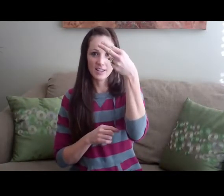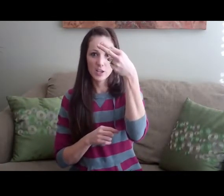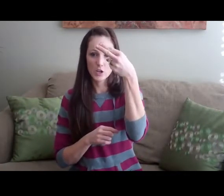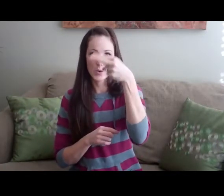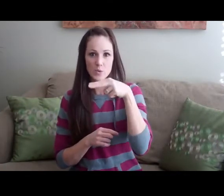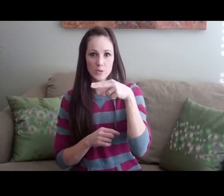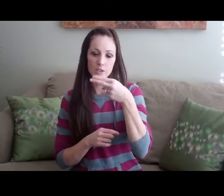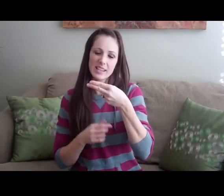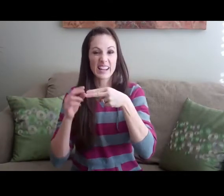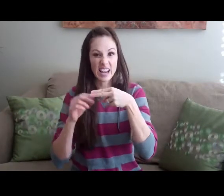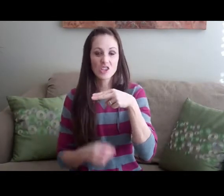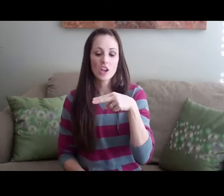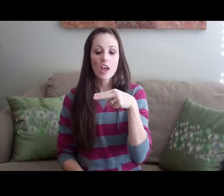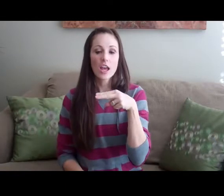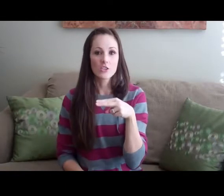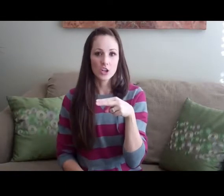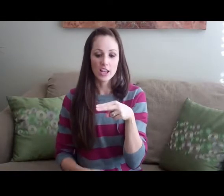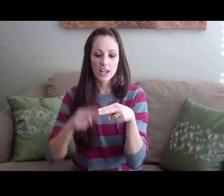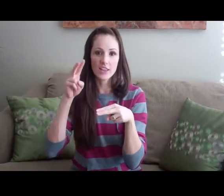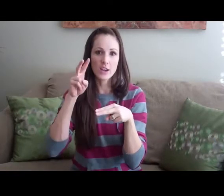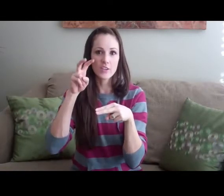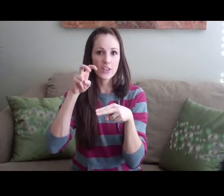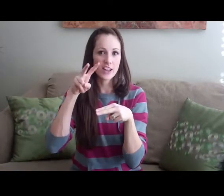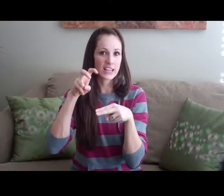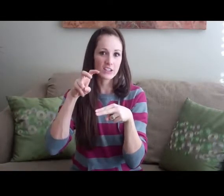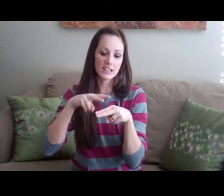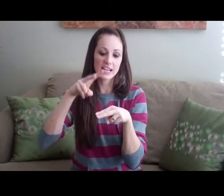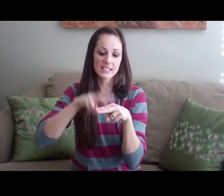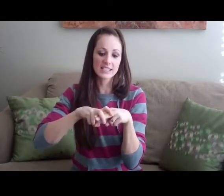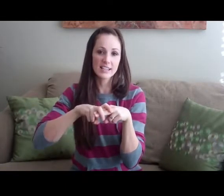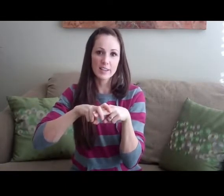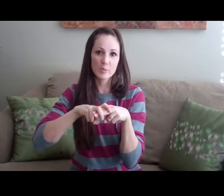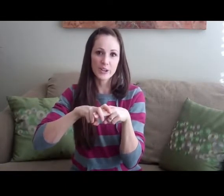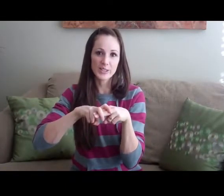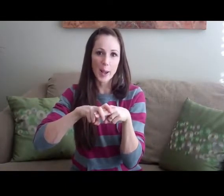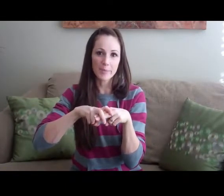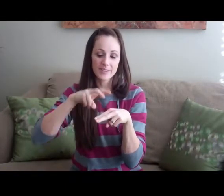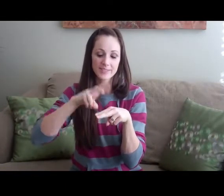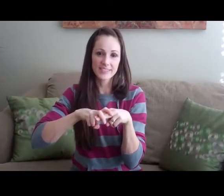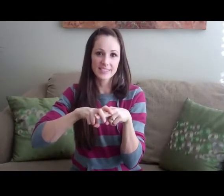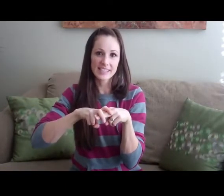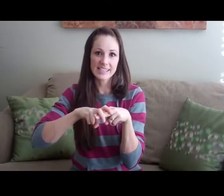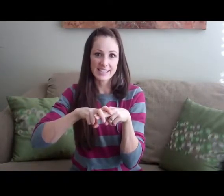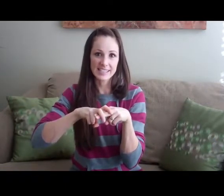U or it's like an H and you turn it and then you have your other hand like little legs and you put it on top. That's sit.